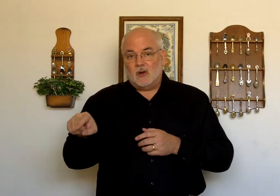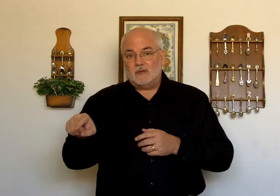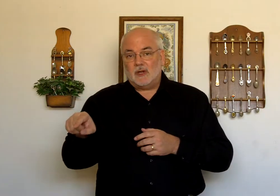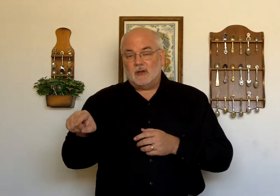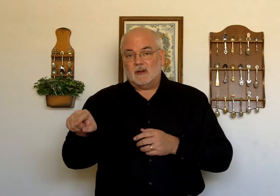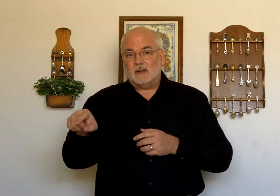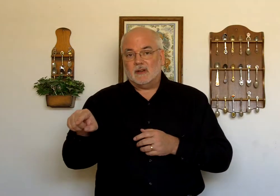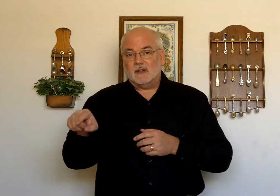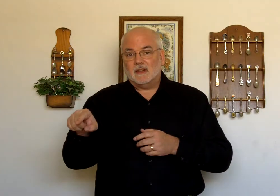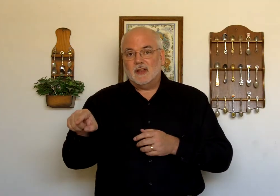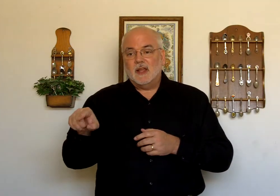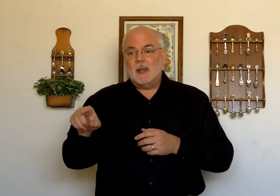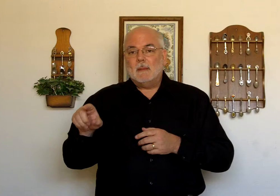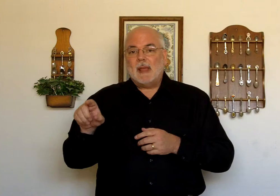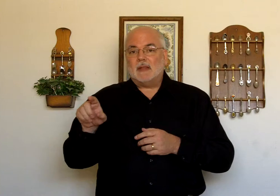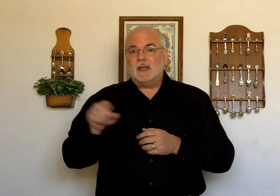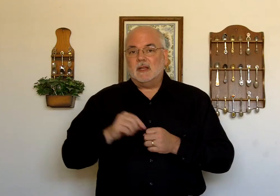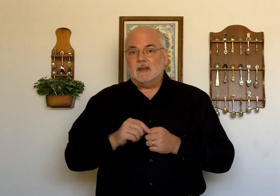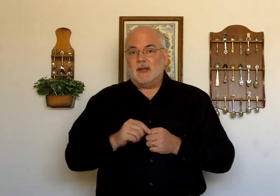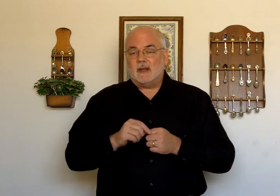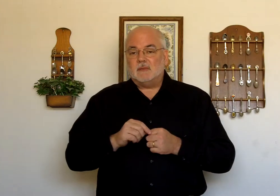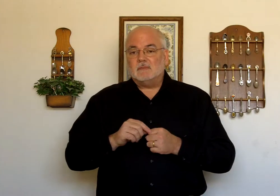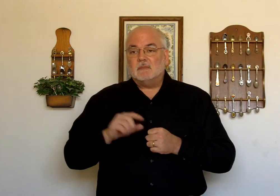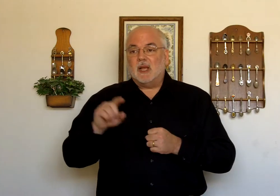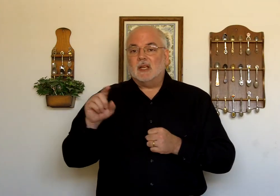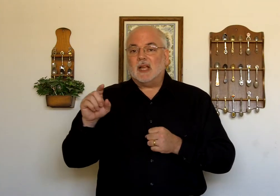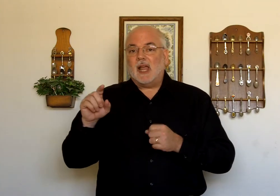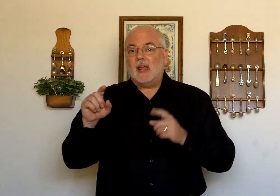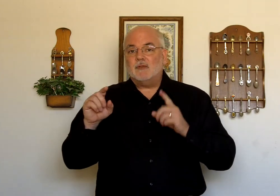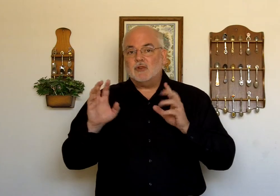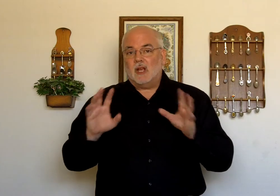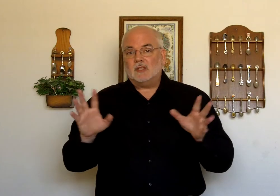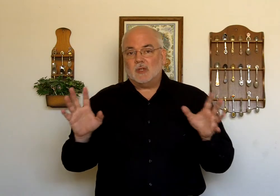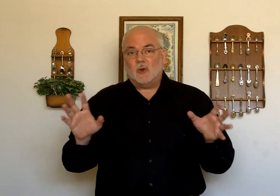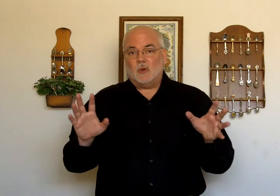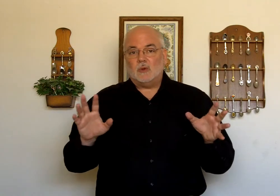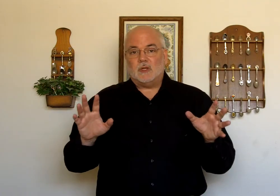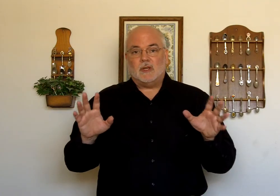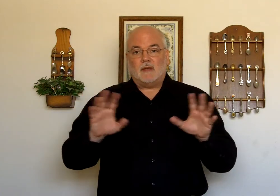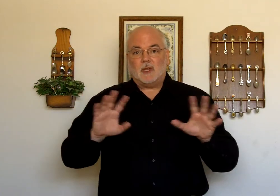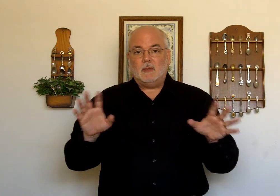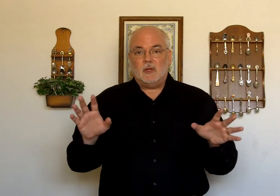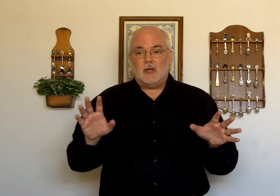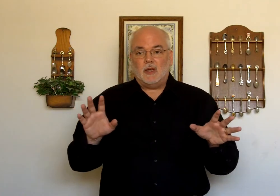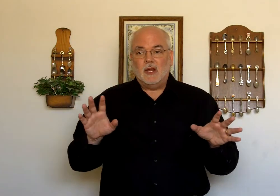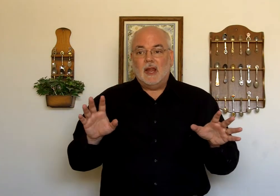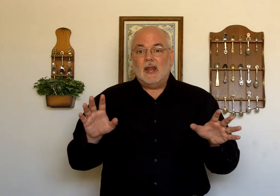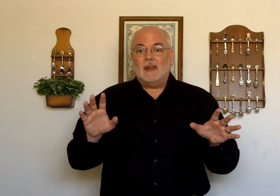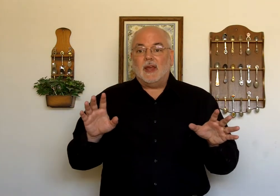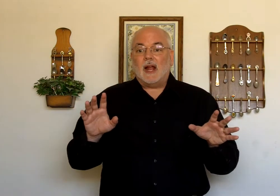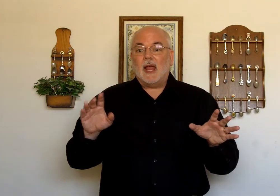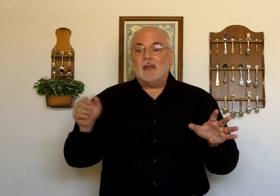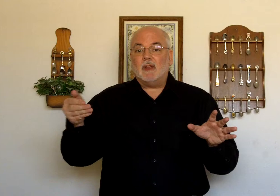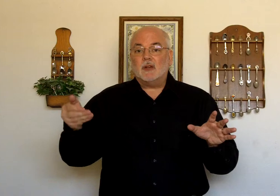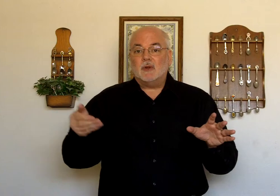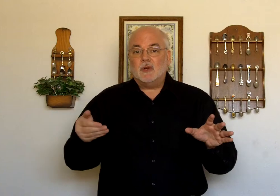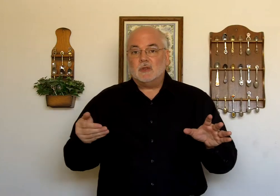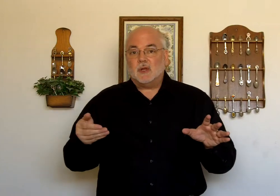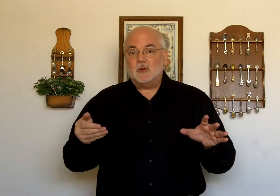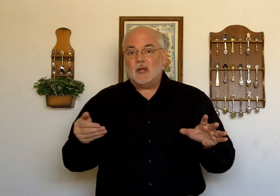over here. At the end of that. Because I have just told the deaf community that I have introduced a new